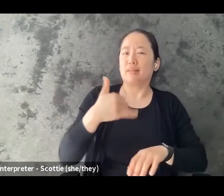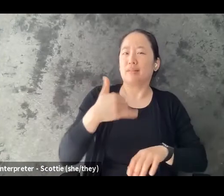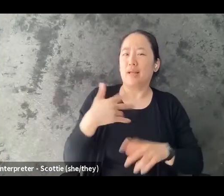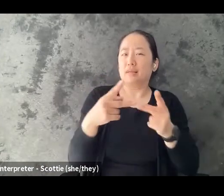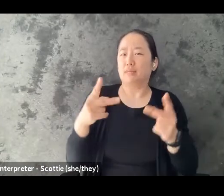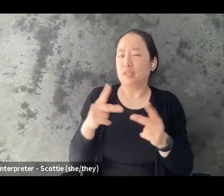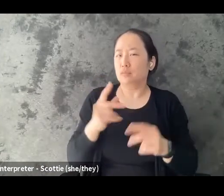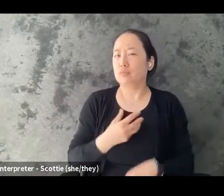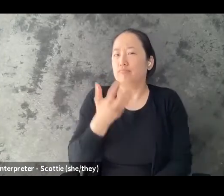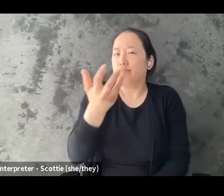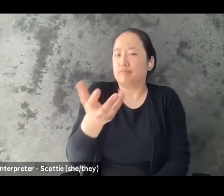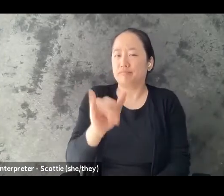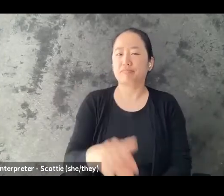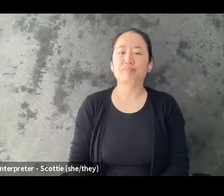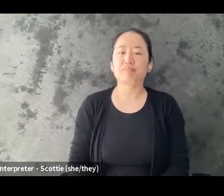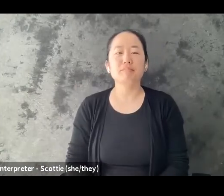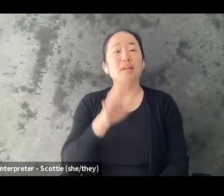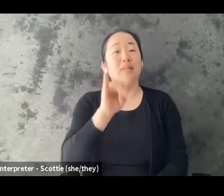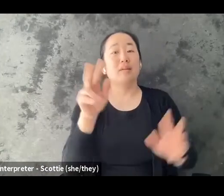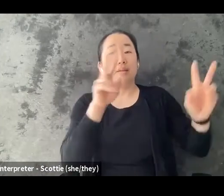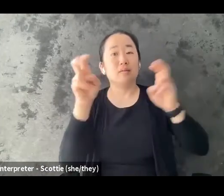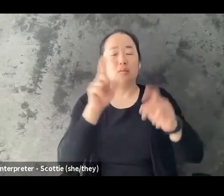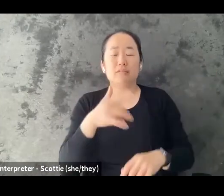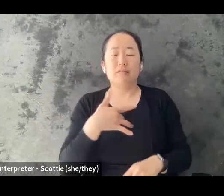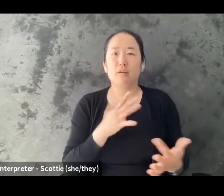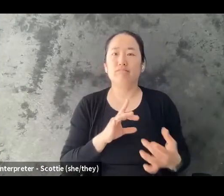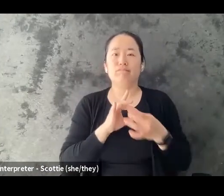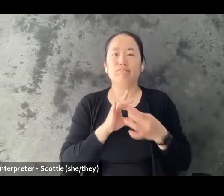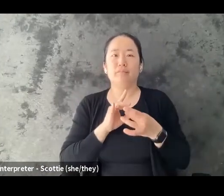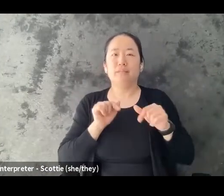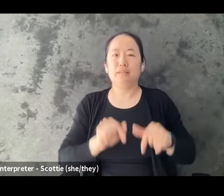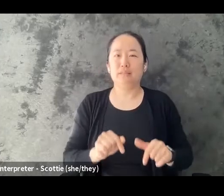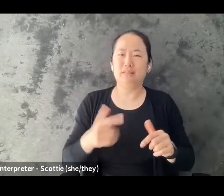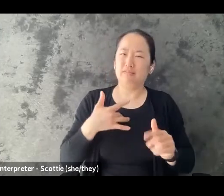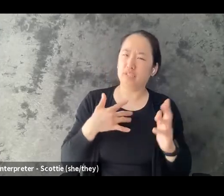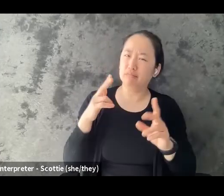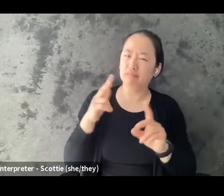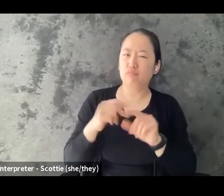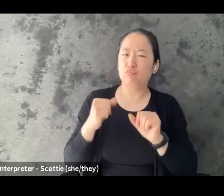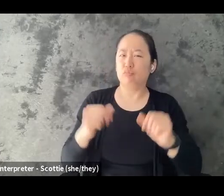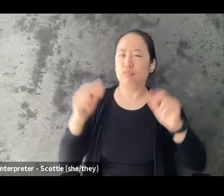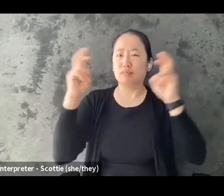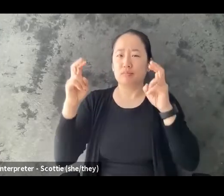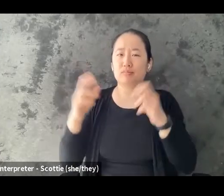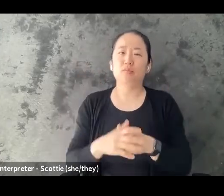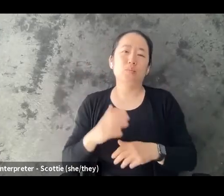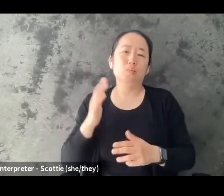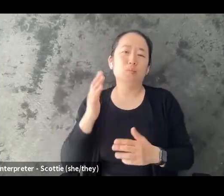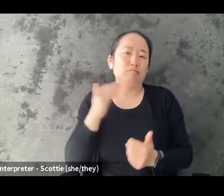today's topic. So I hope you benefited from hearing it. So for